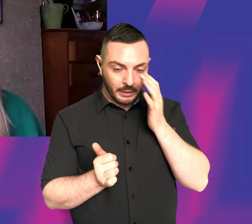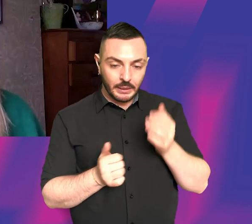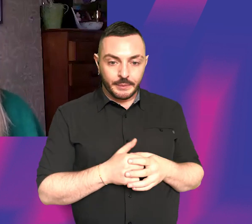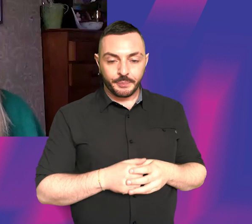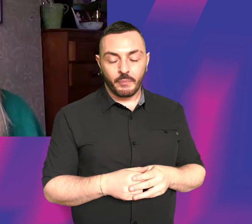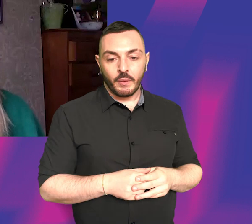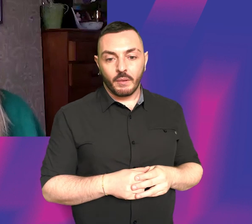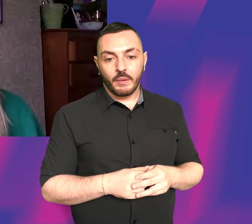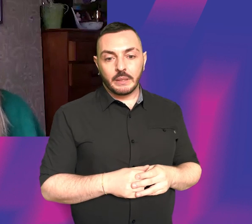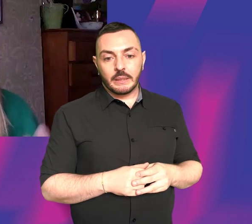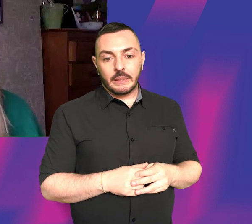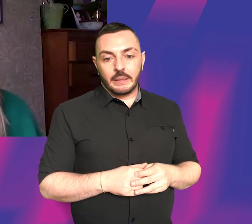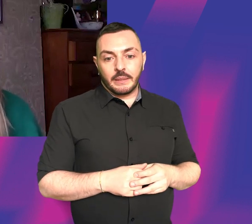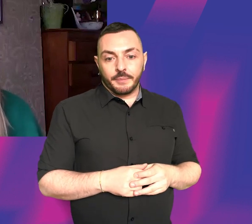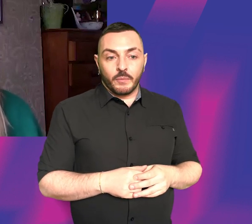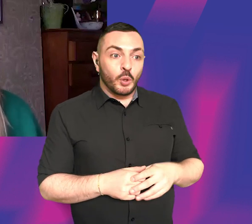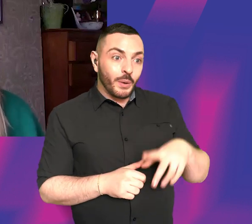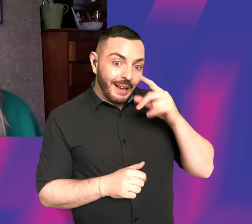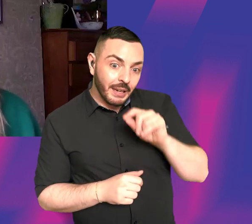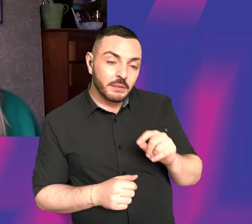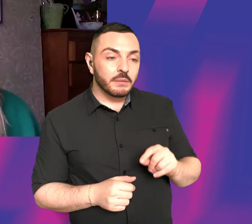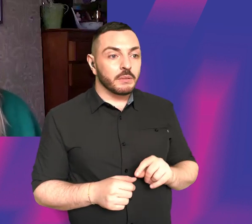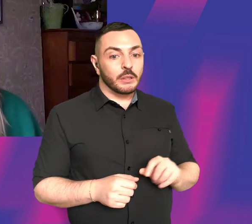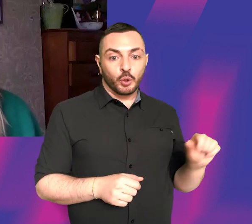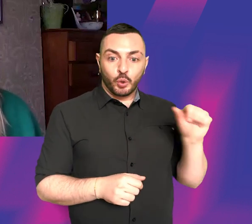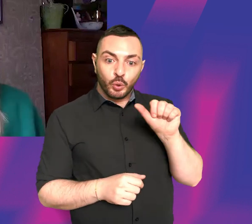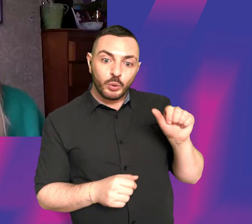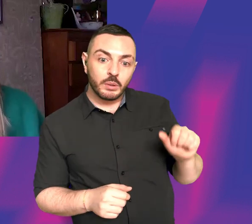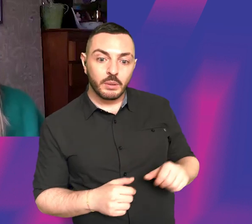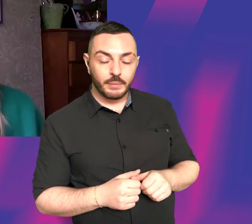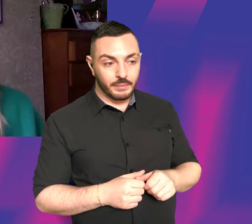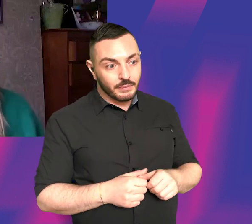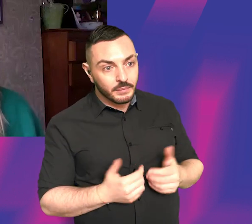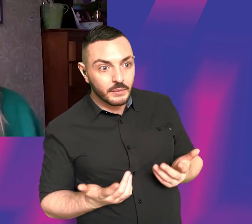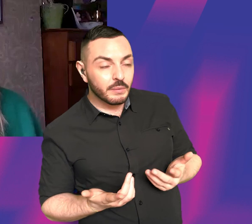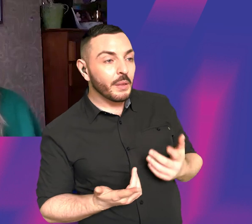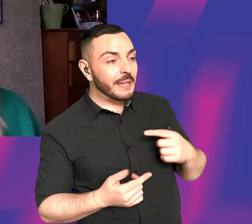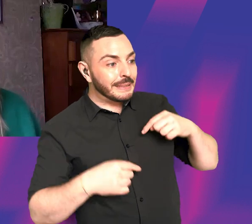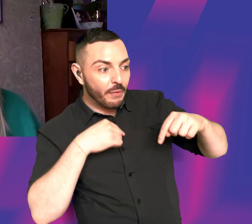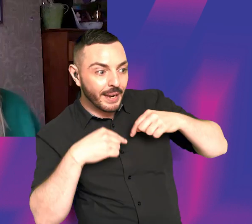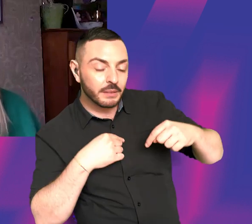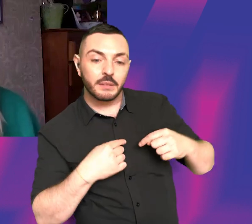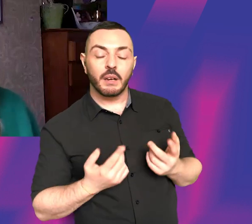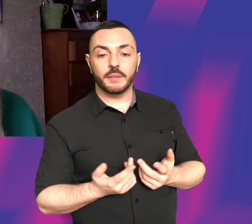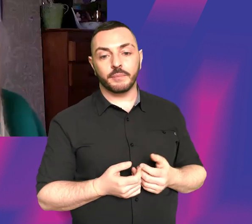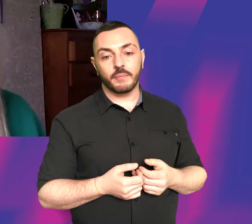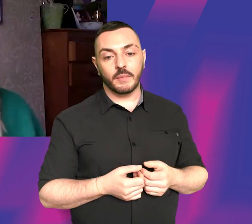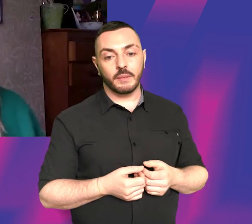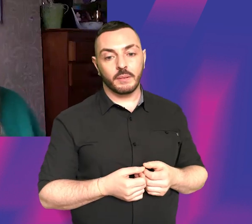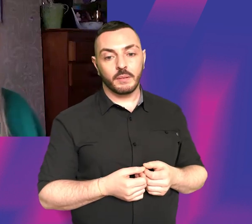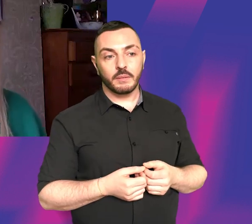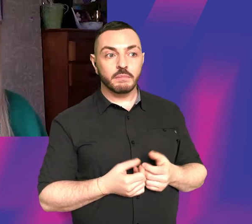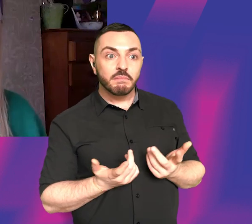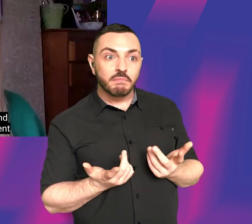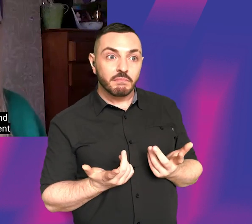can, you can and should give the director options. And the best, the best directors